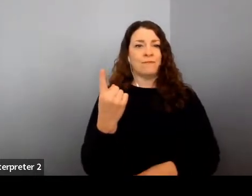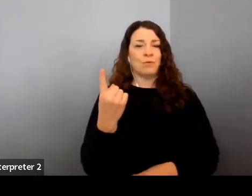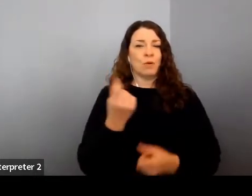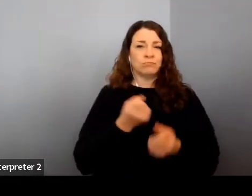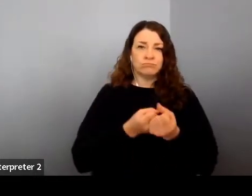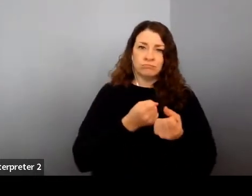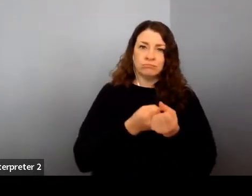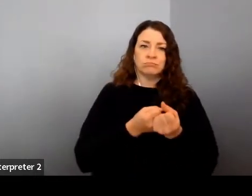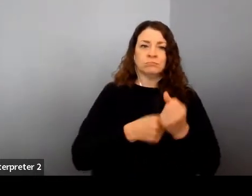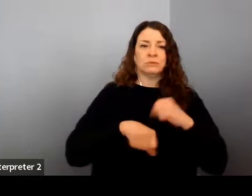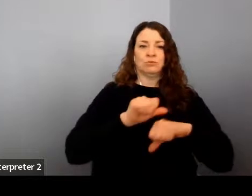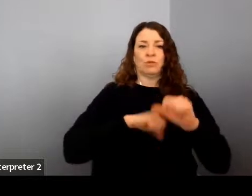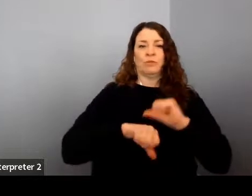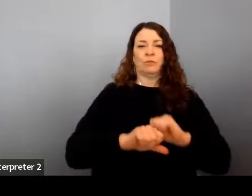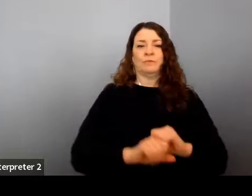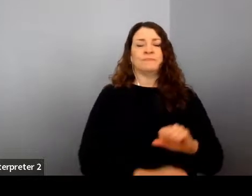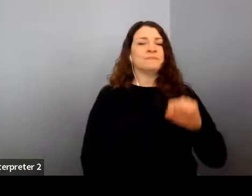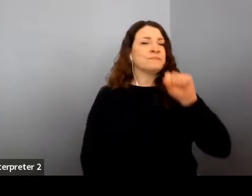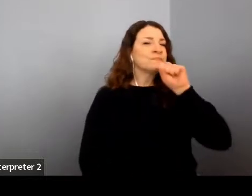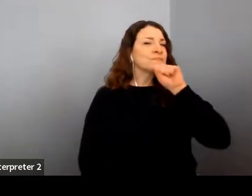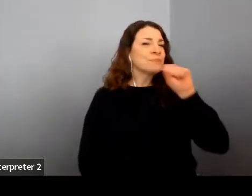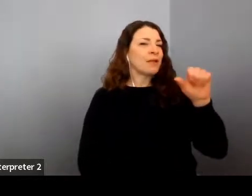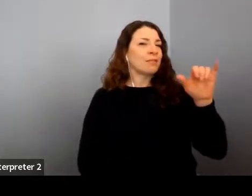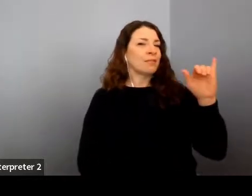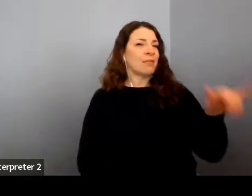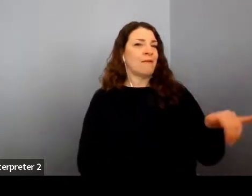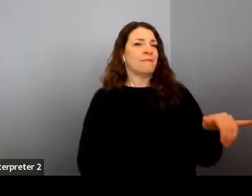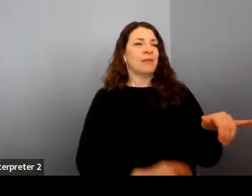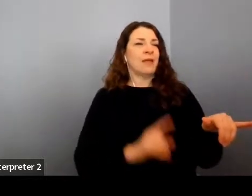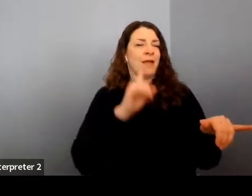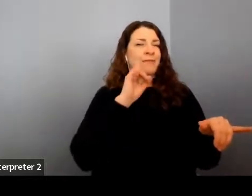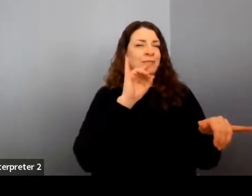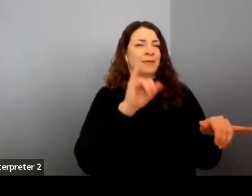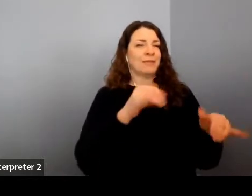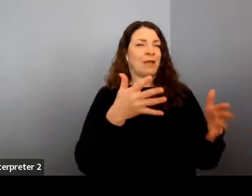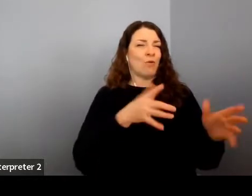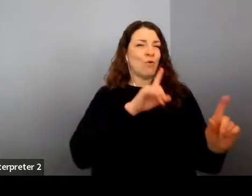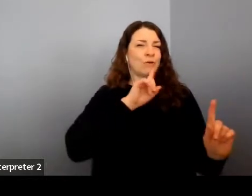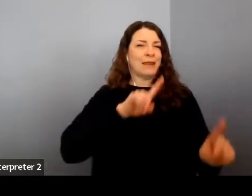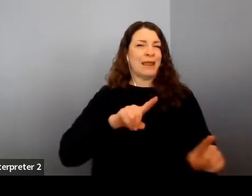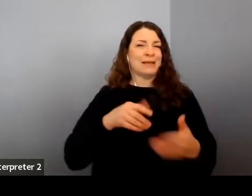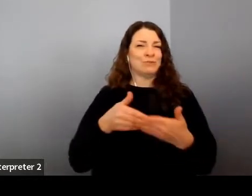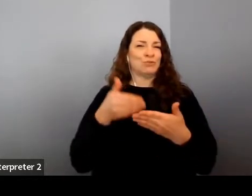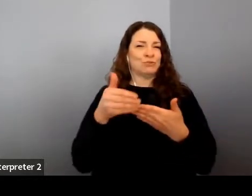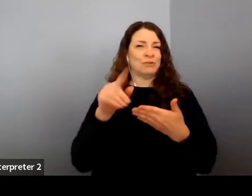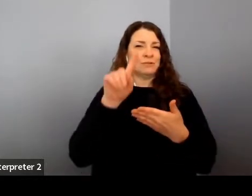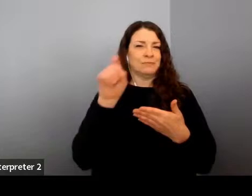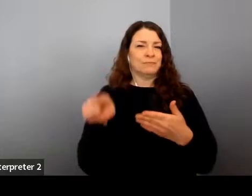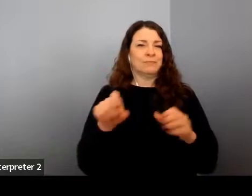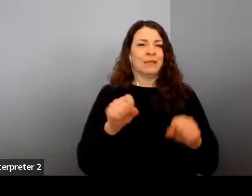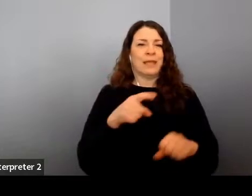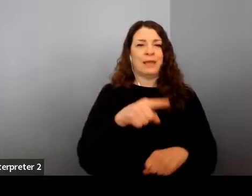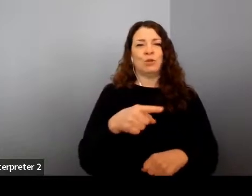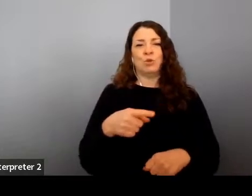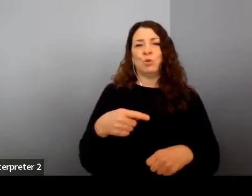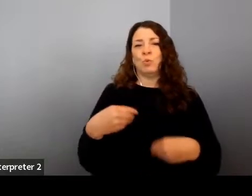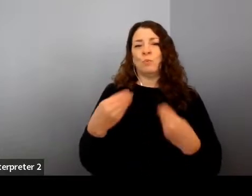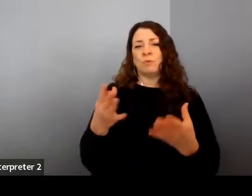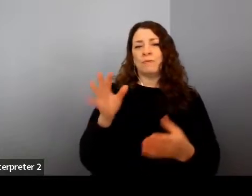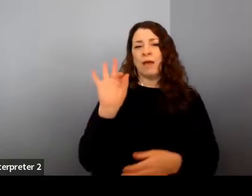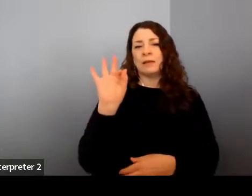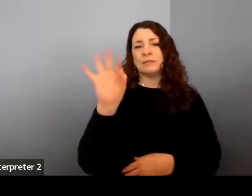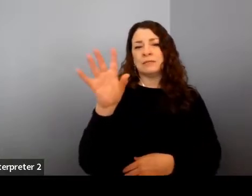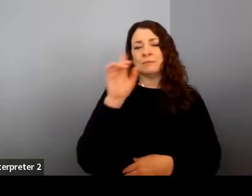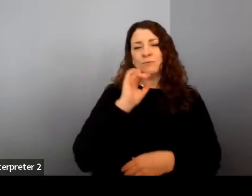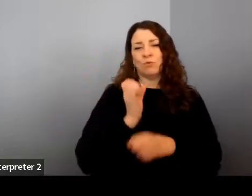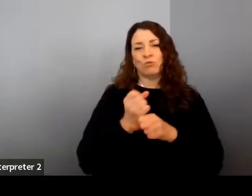each other. I love that. And I think that kind of answers this next question. Uh, can you provide tips for creating an environment